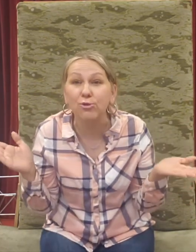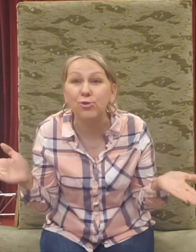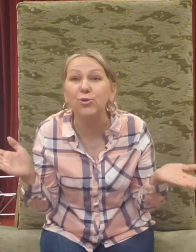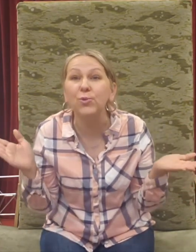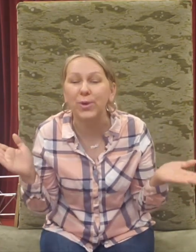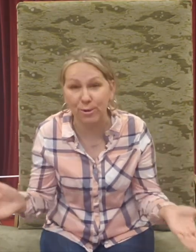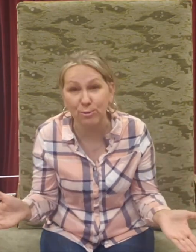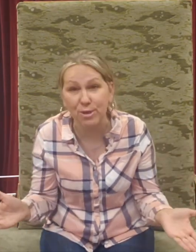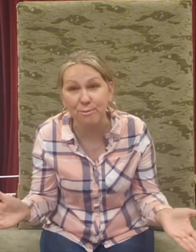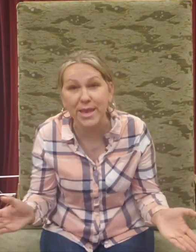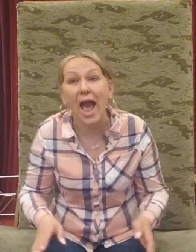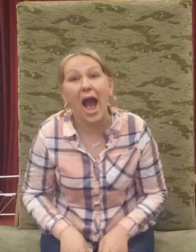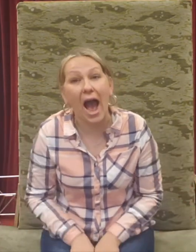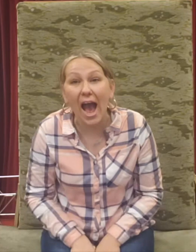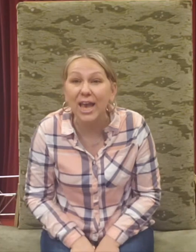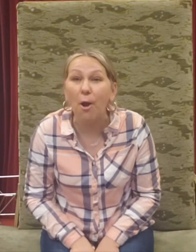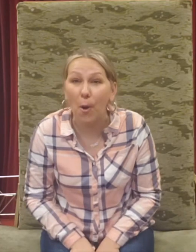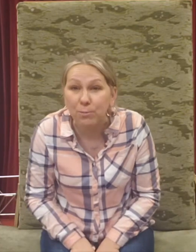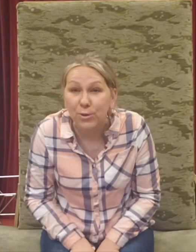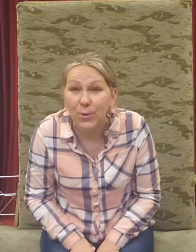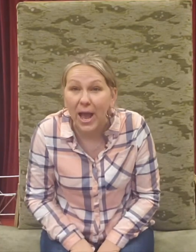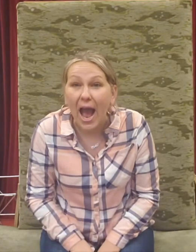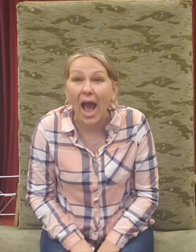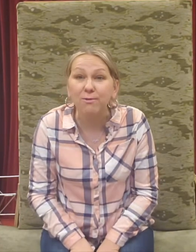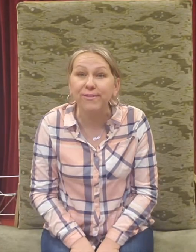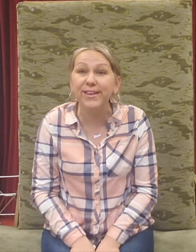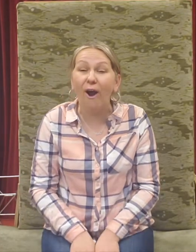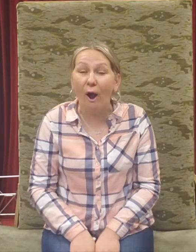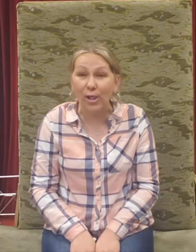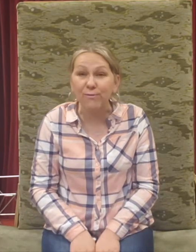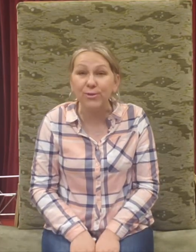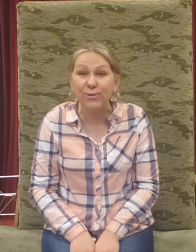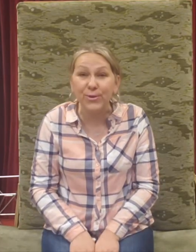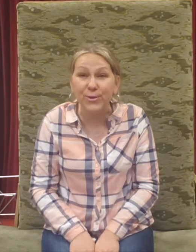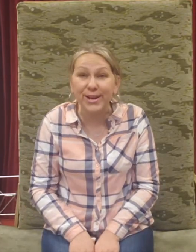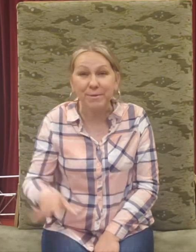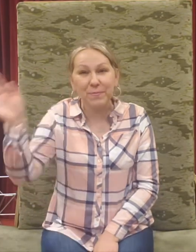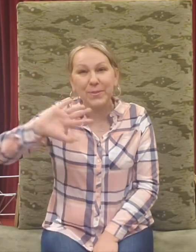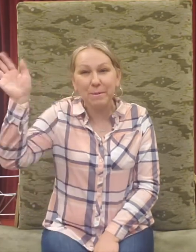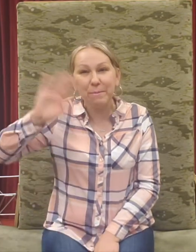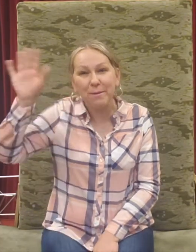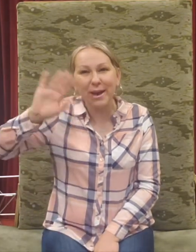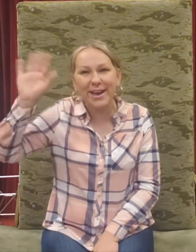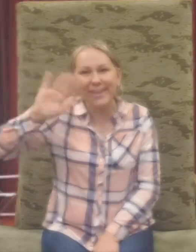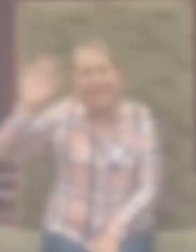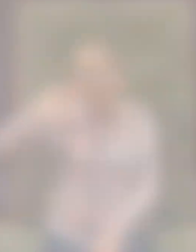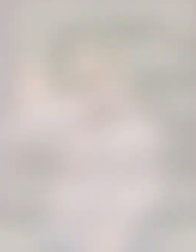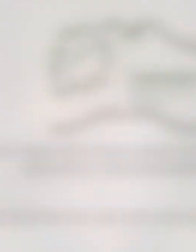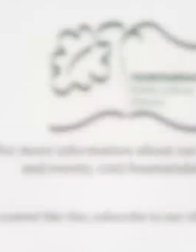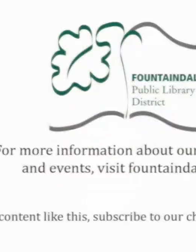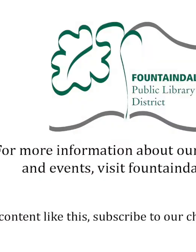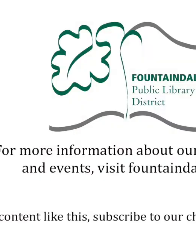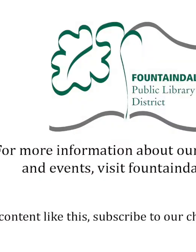two riddles with me I hope so I will see all of you soon bye bye you